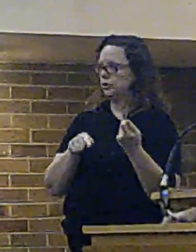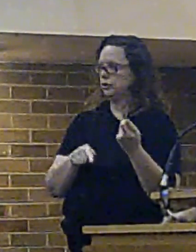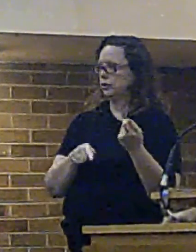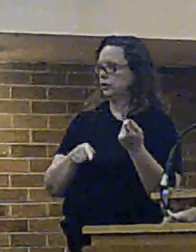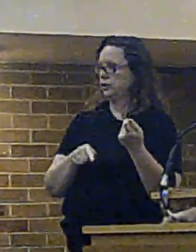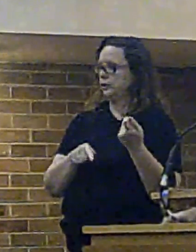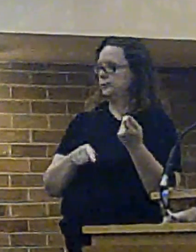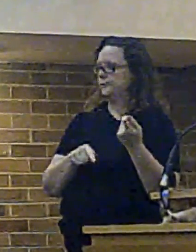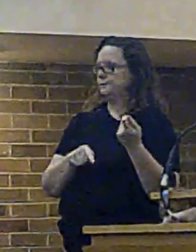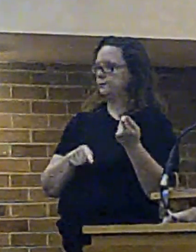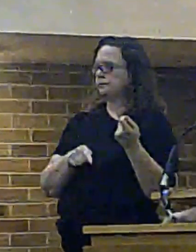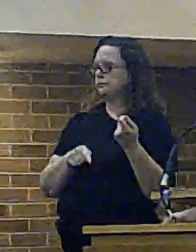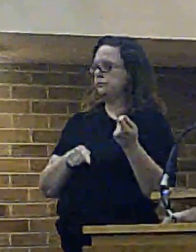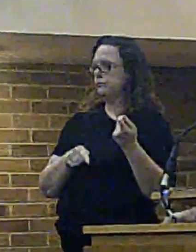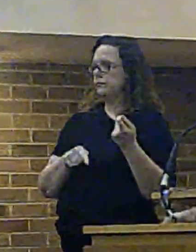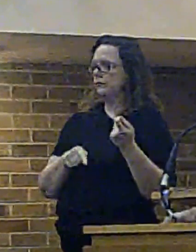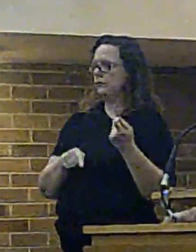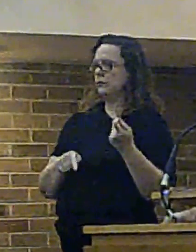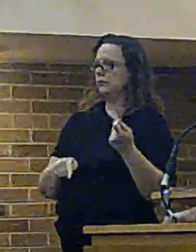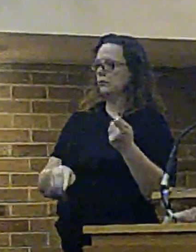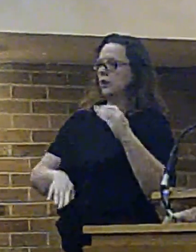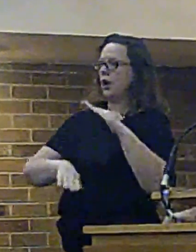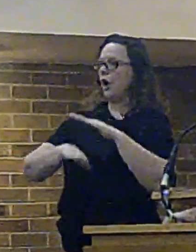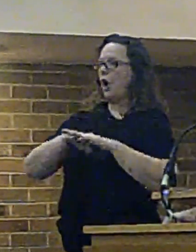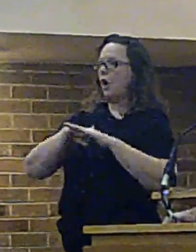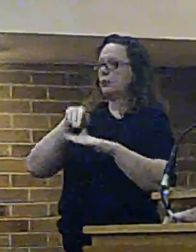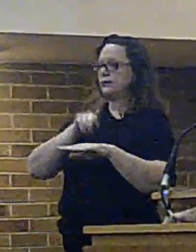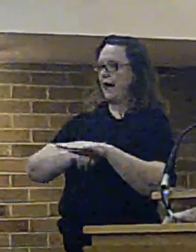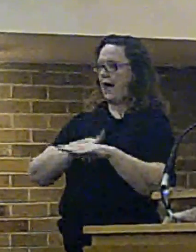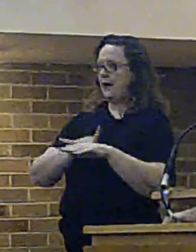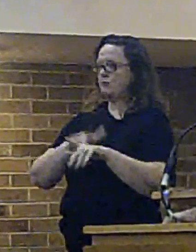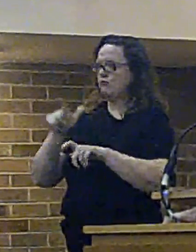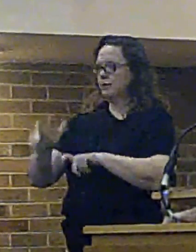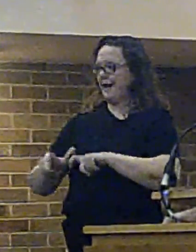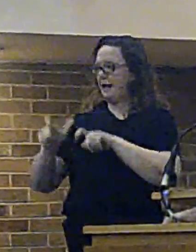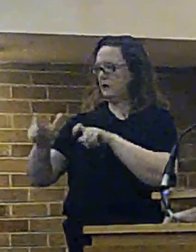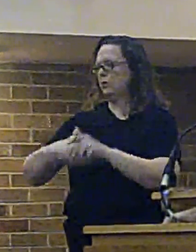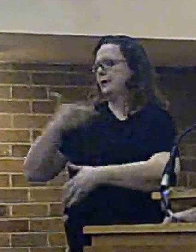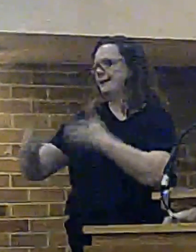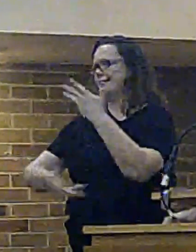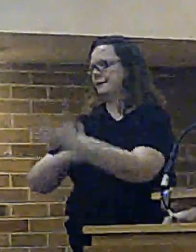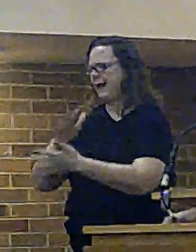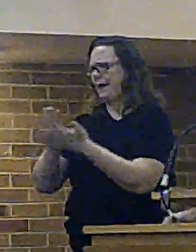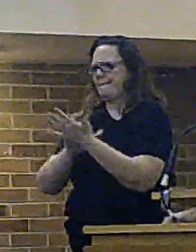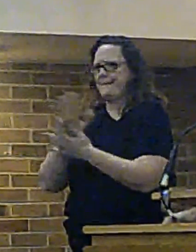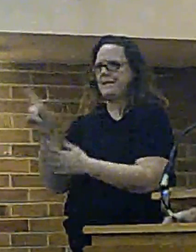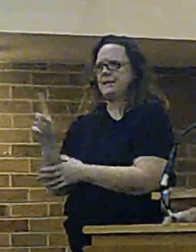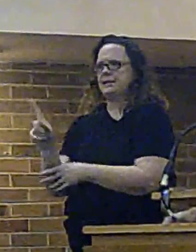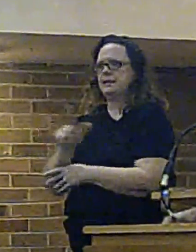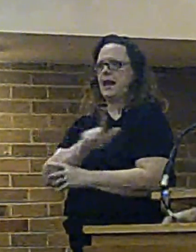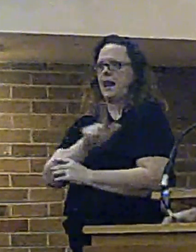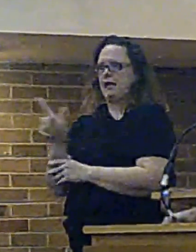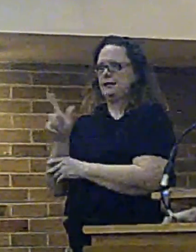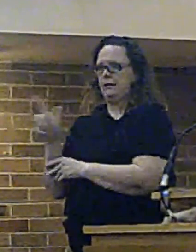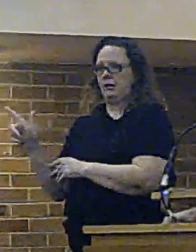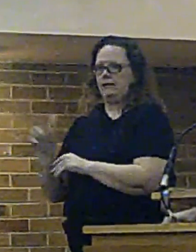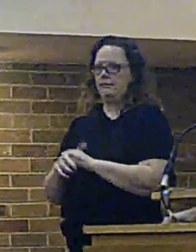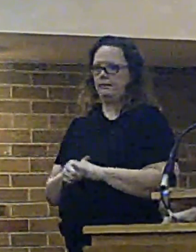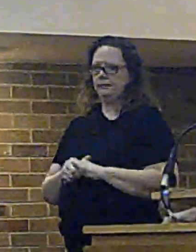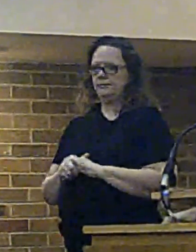on what we term whole-time retained. And I will explain what that is in more detail on the next slide.